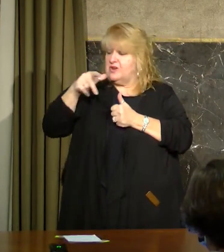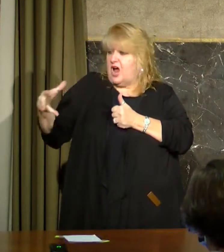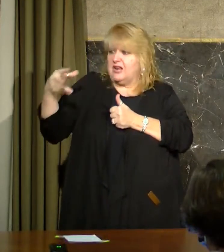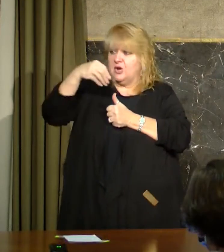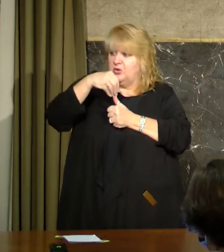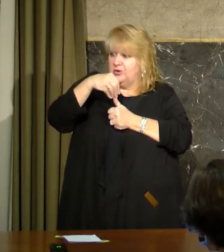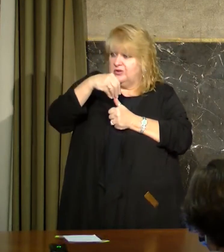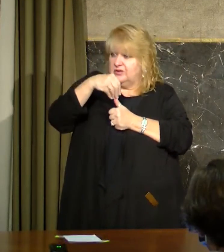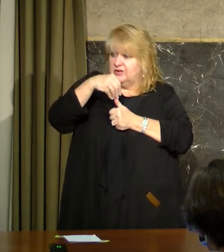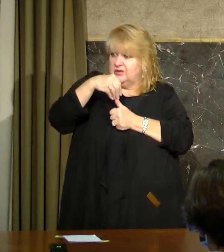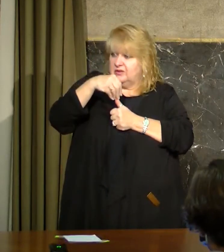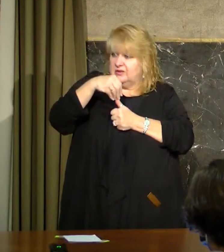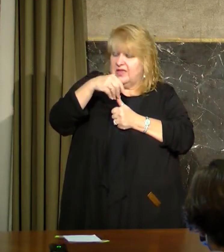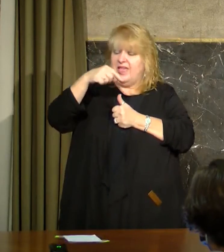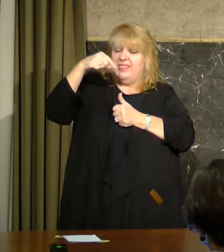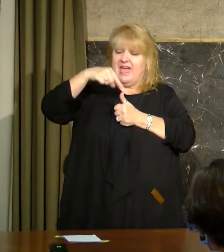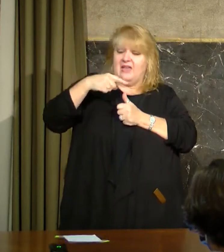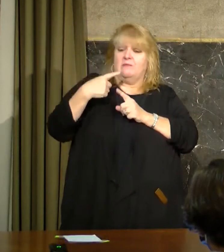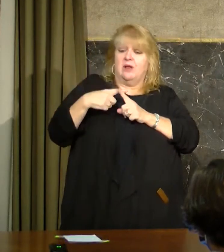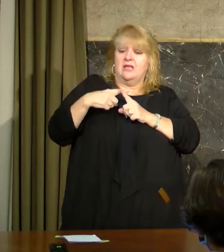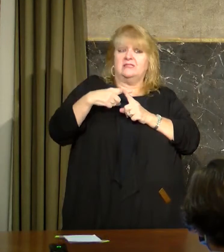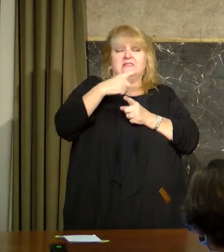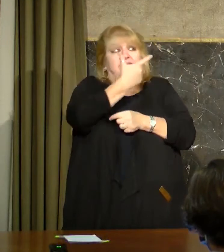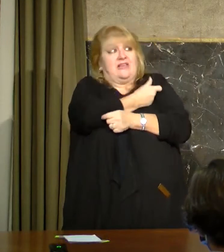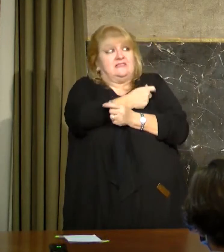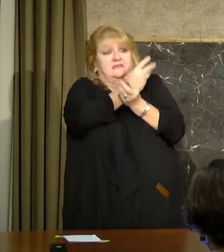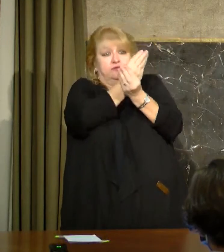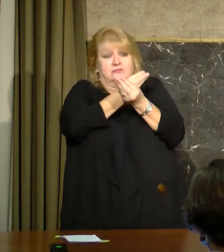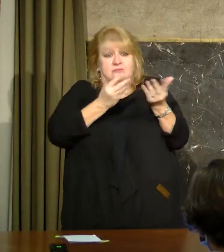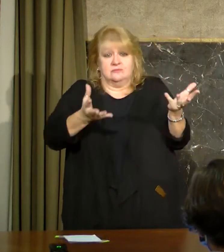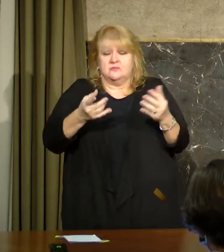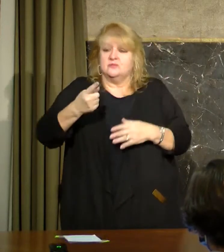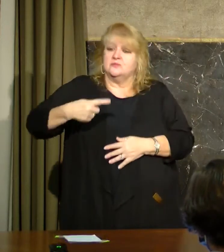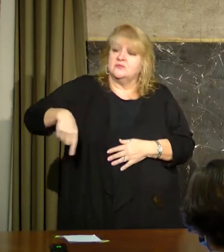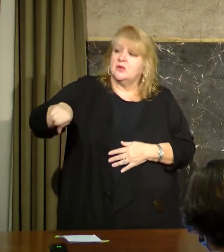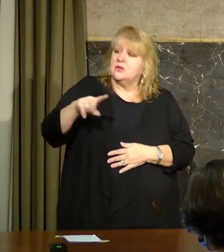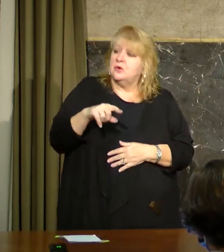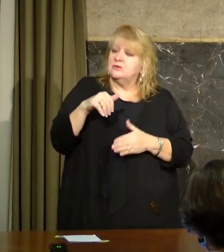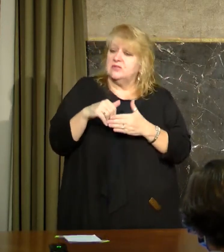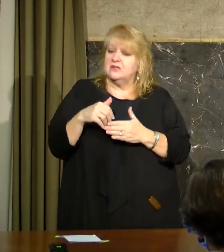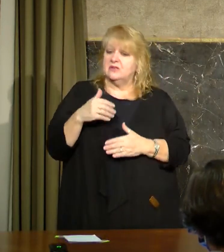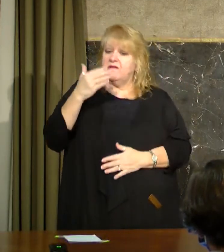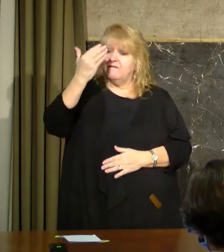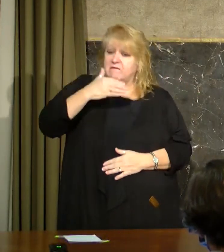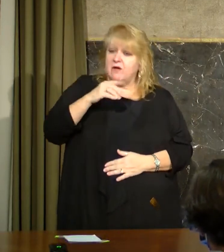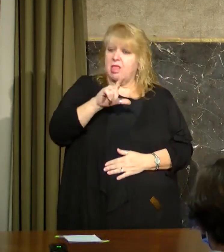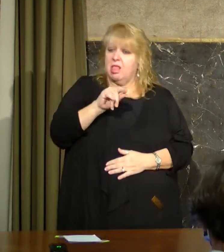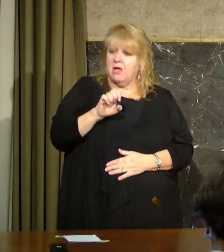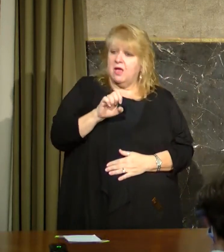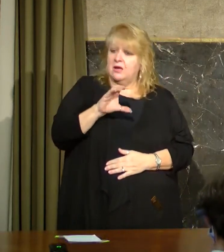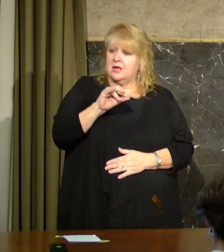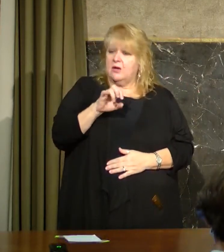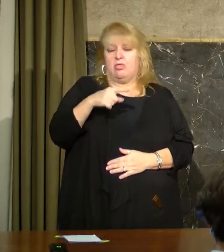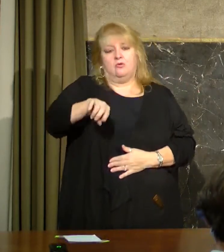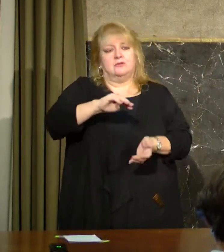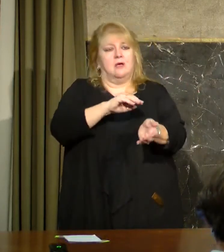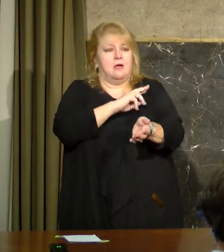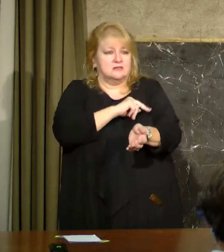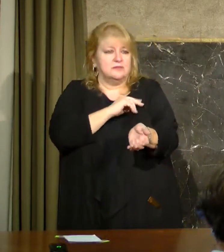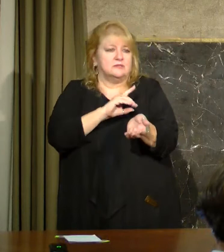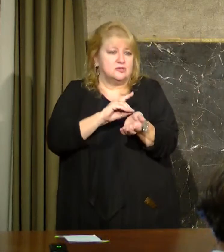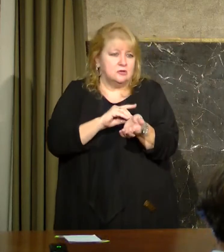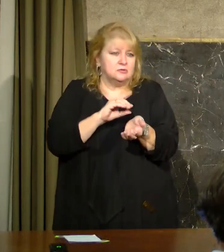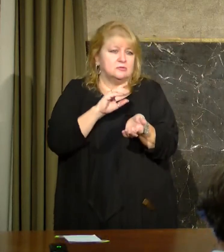there was an effort to push vaccine both to individuals that were involved in frontline care, as well as individuals who are most likely